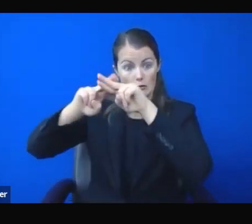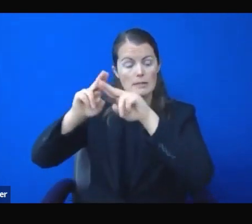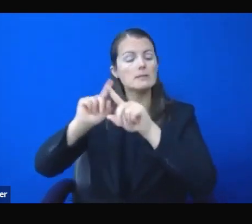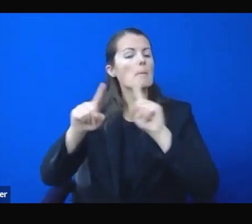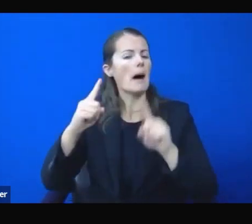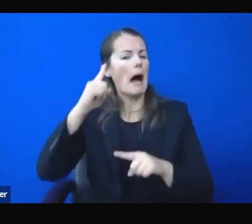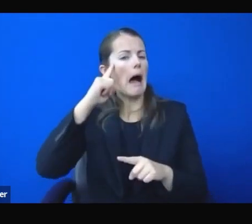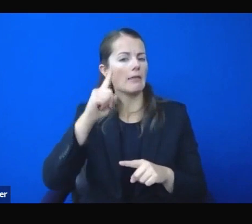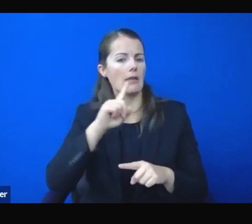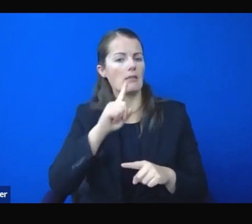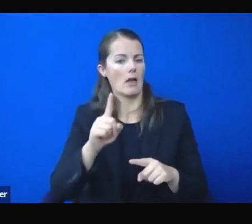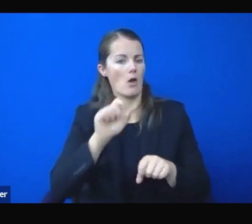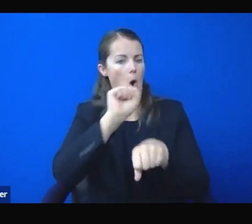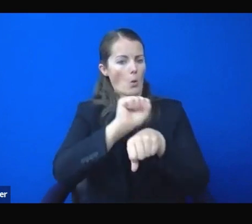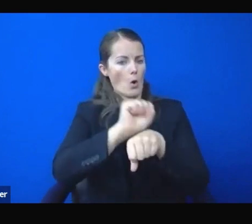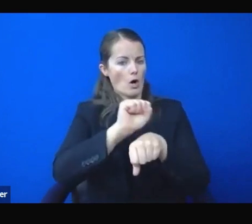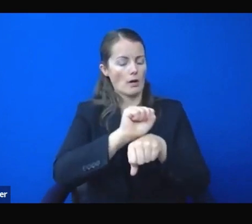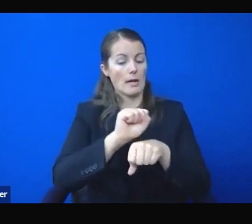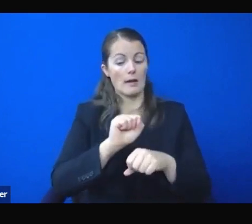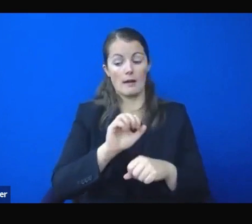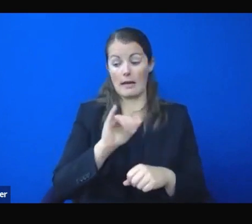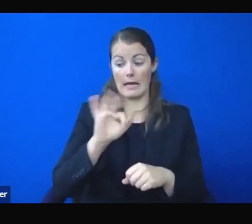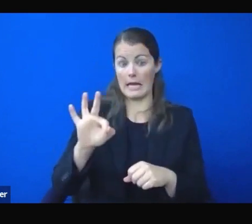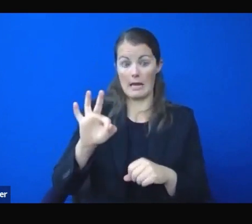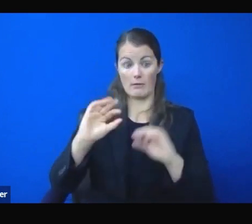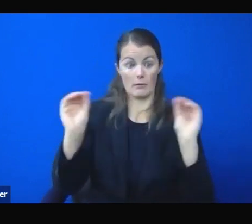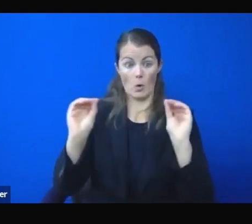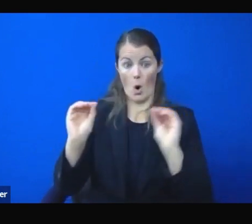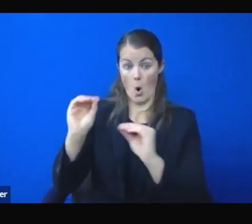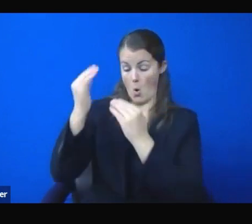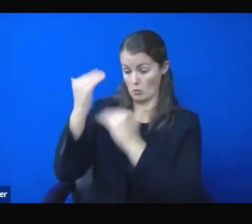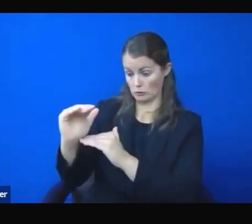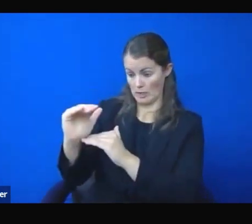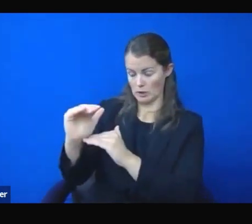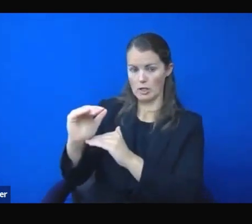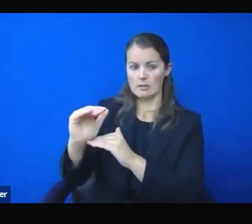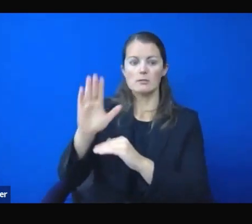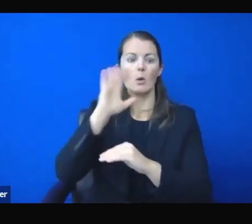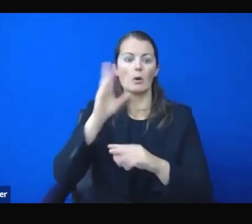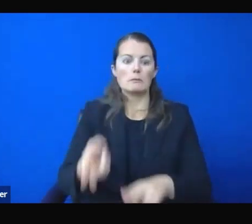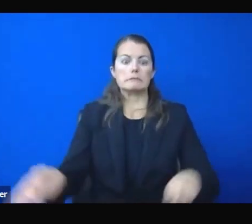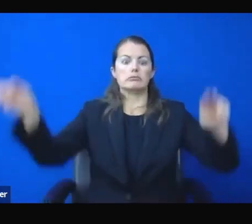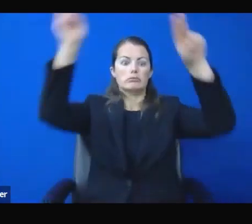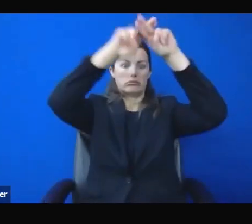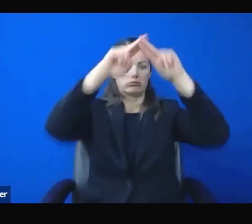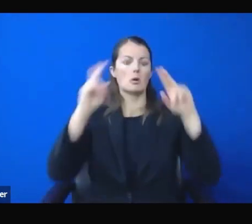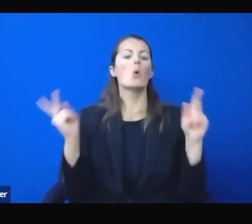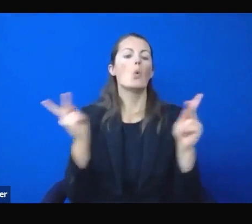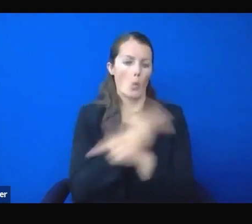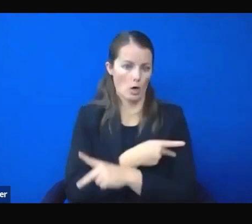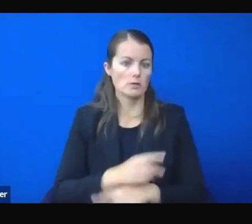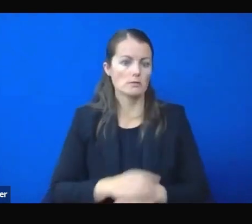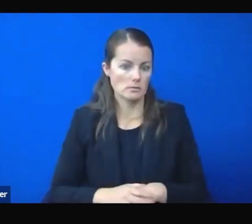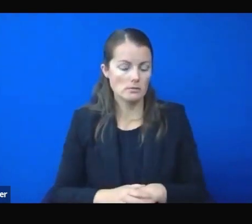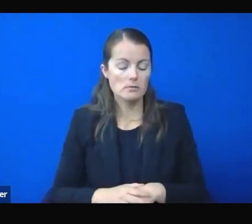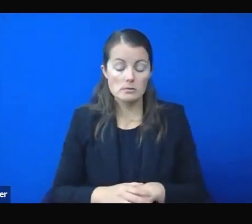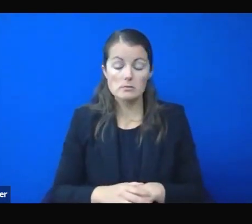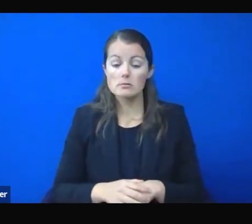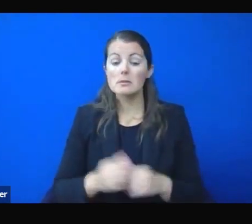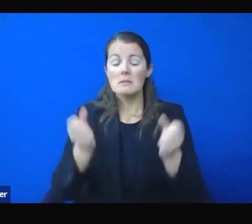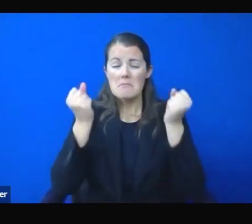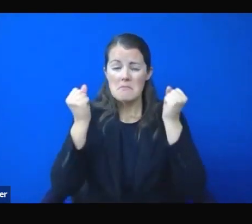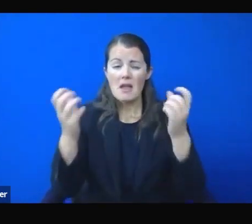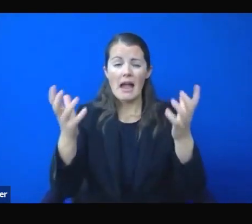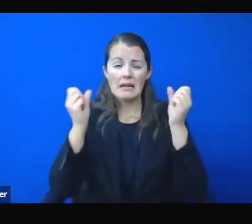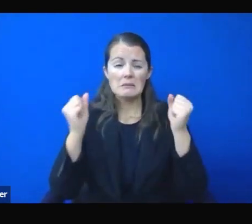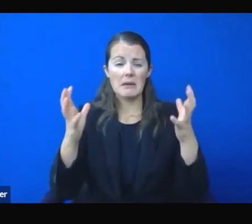I think our numbers would be a lot higher than they currently are. The majority of Nevadans are practicing the protocols. They're wearing a